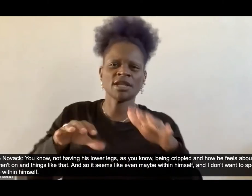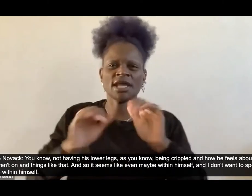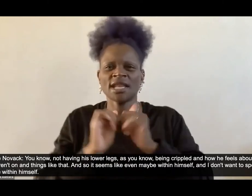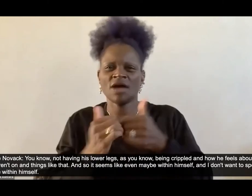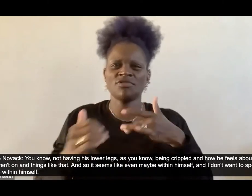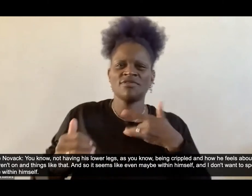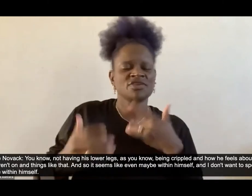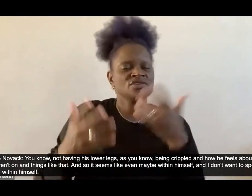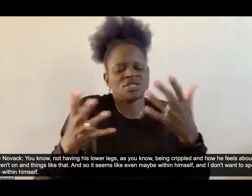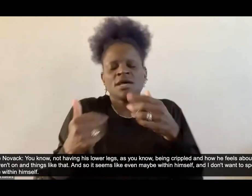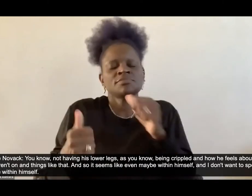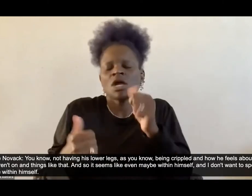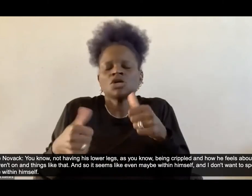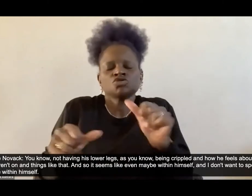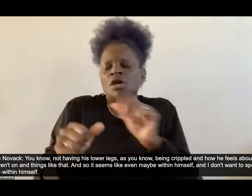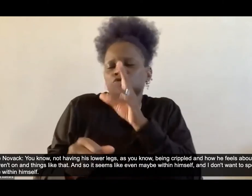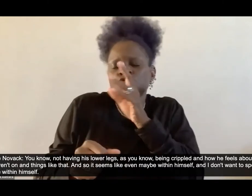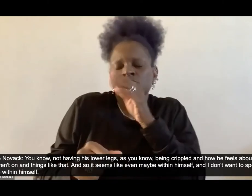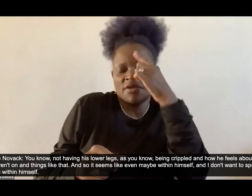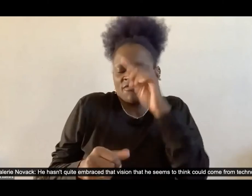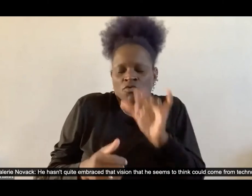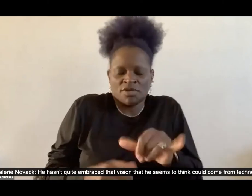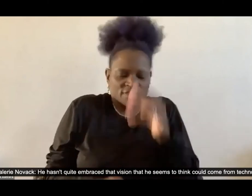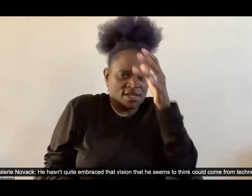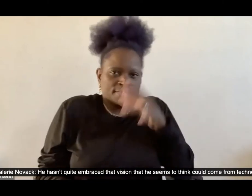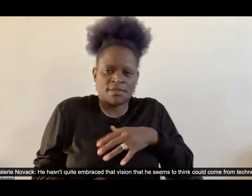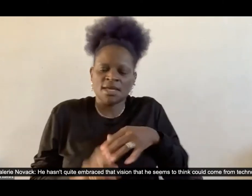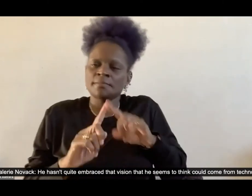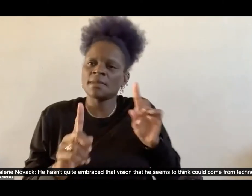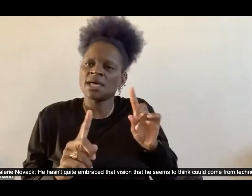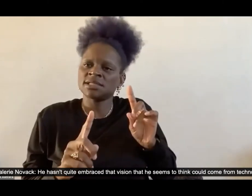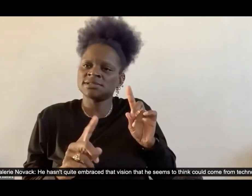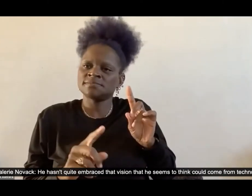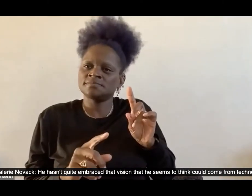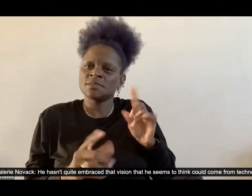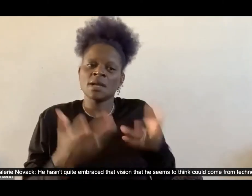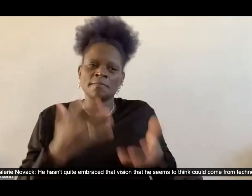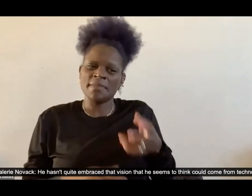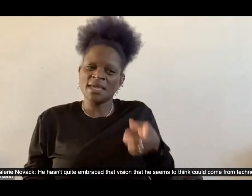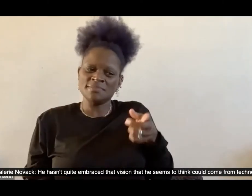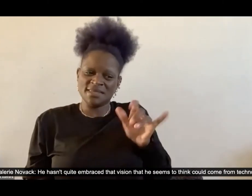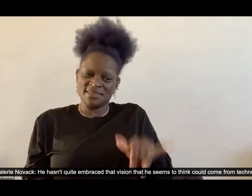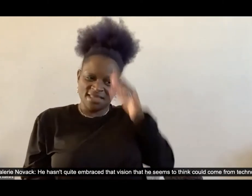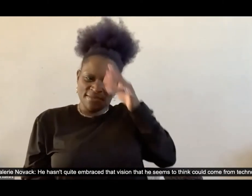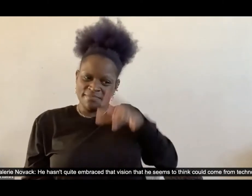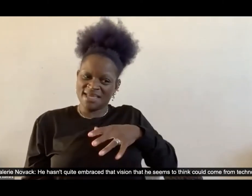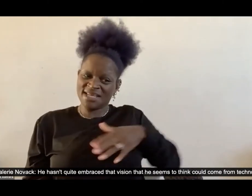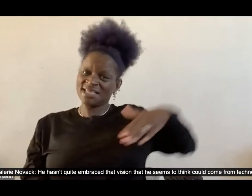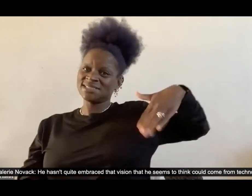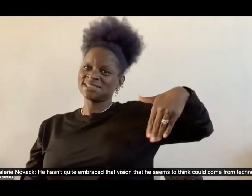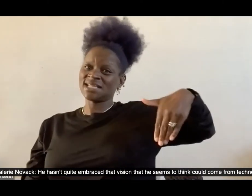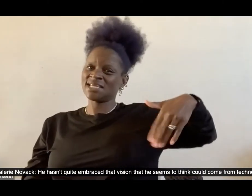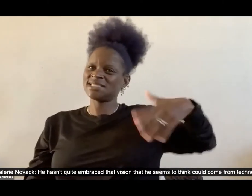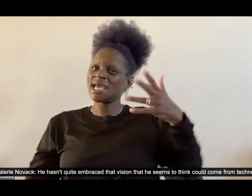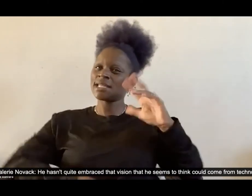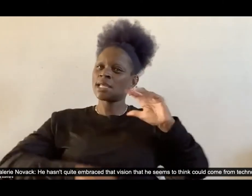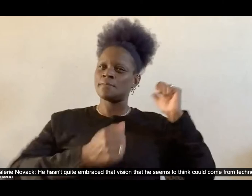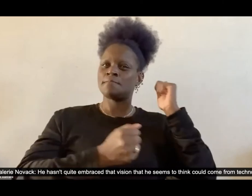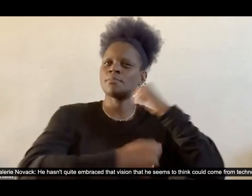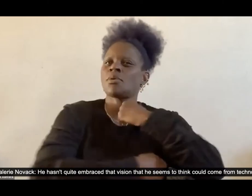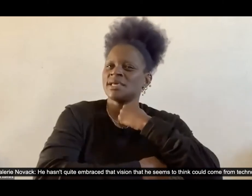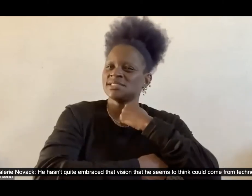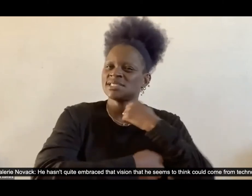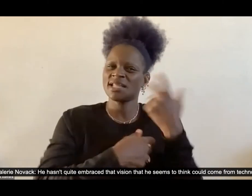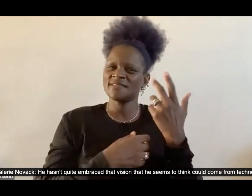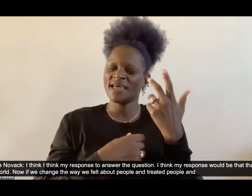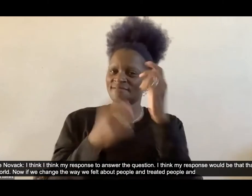to speak for him but maybe within himself um he hasn't quite embraced that vision that he seems to think could come from technology and so